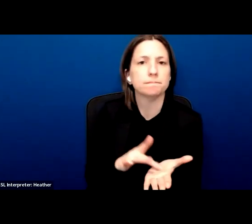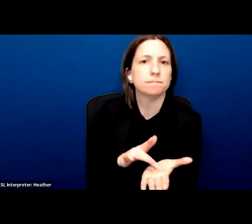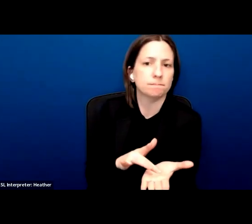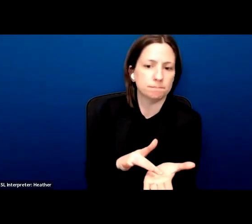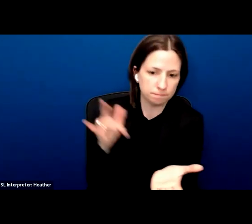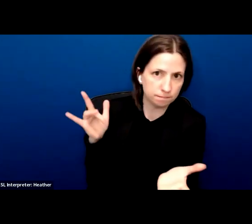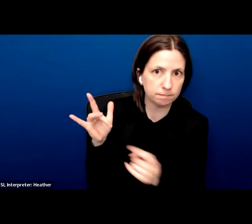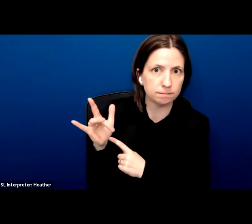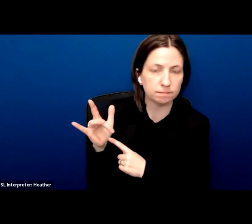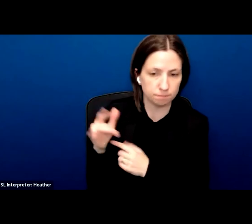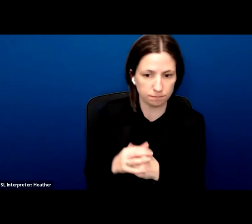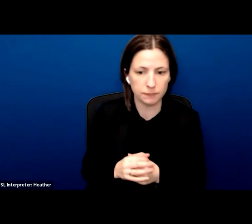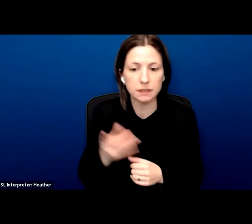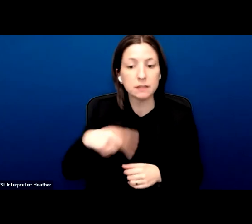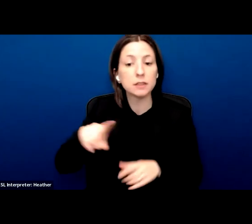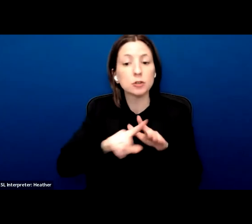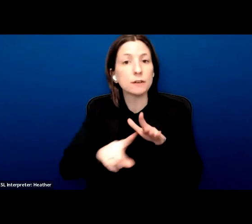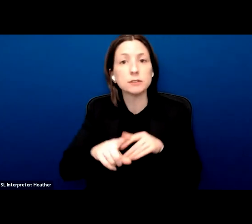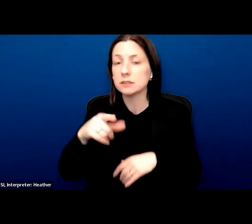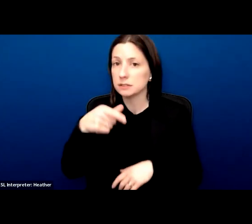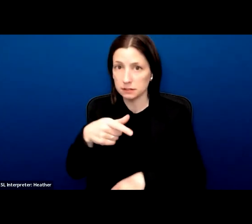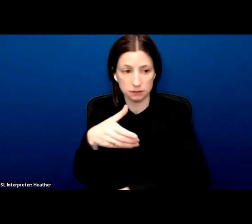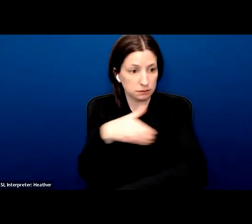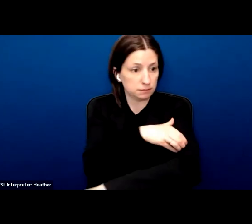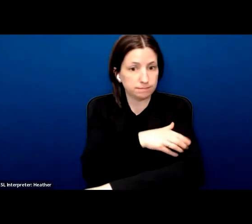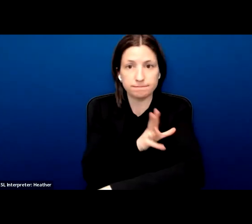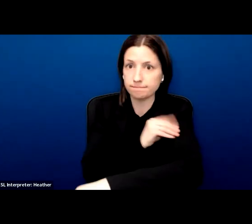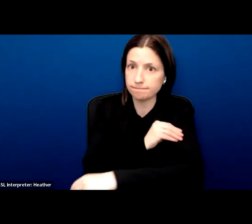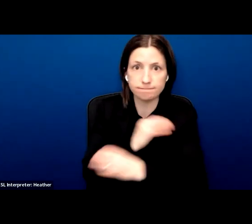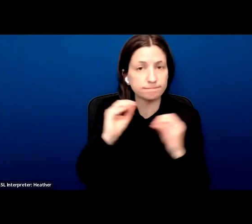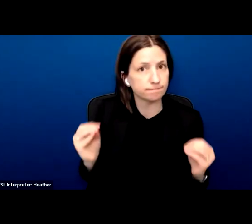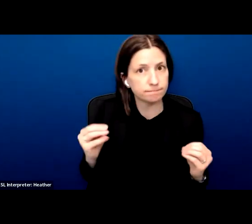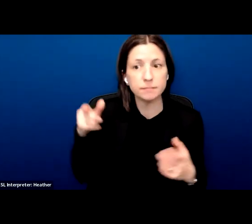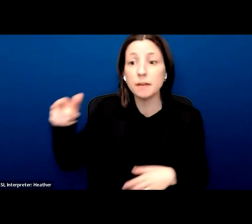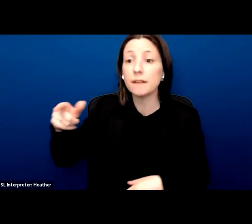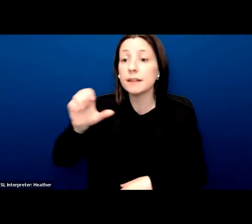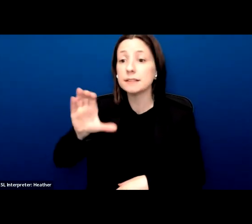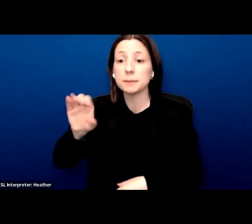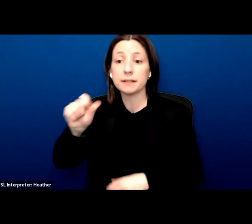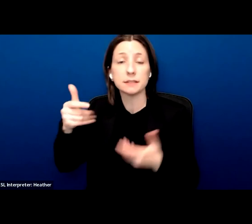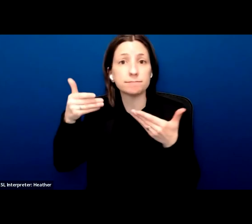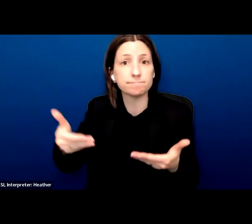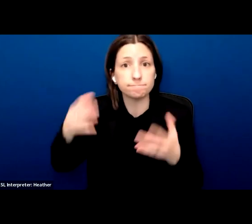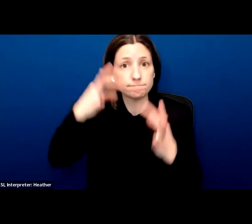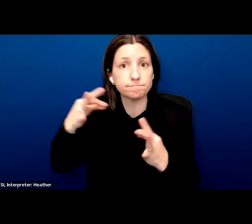without any independent oversight for checks and balances. We have seen a massive movement of Muslim refugees